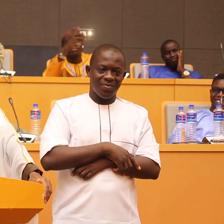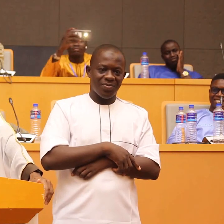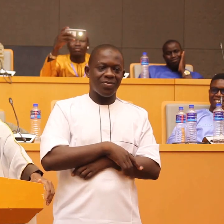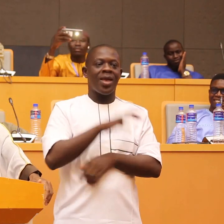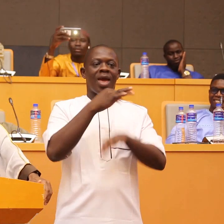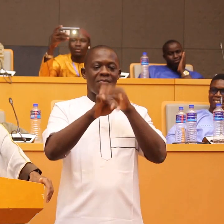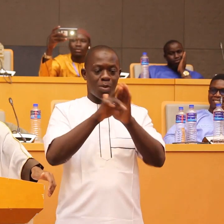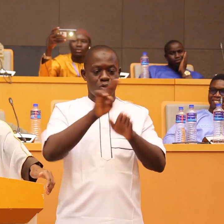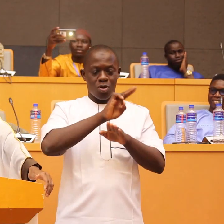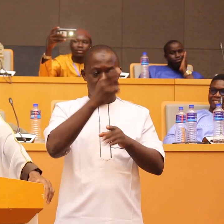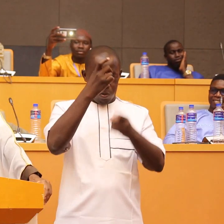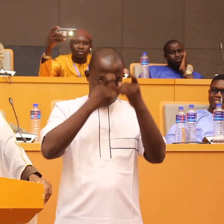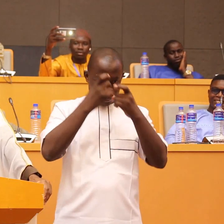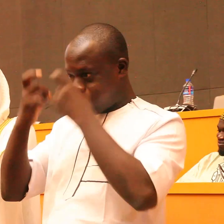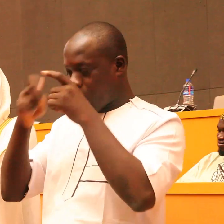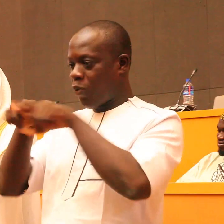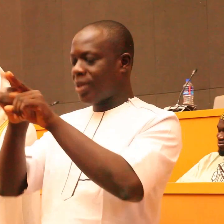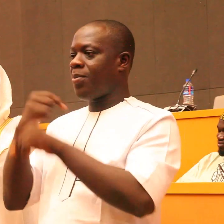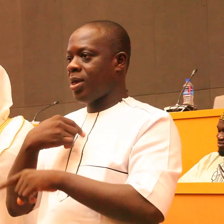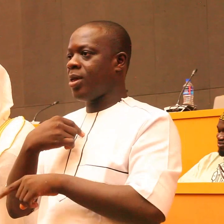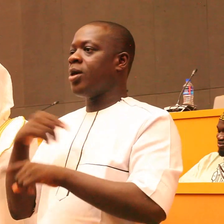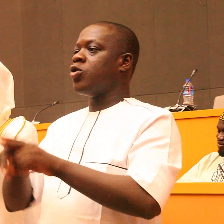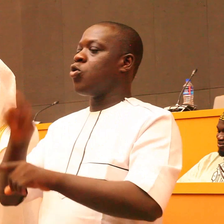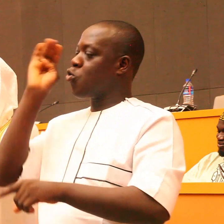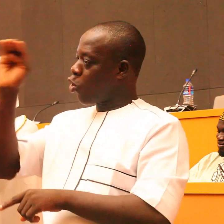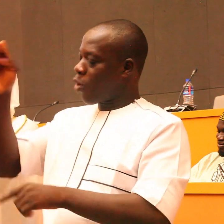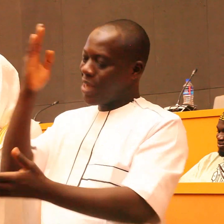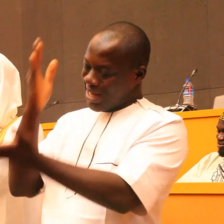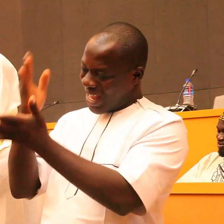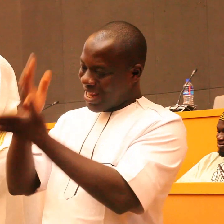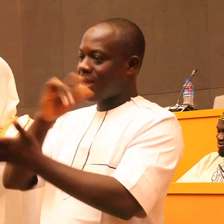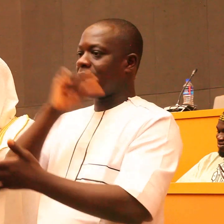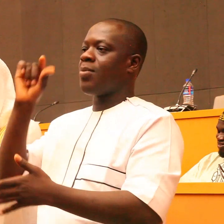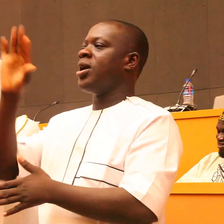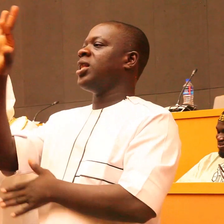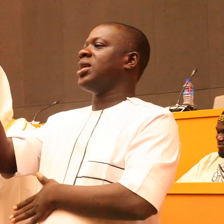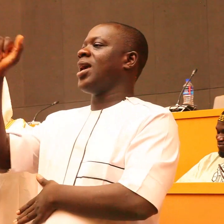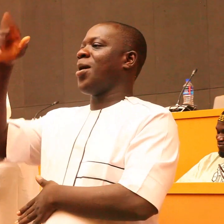for if you are displeased my real name can you imagine Tafa